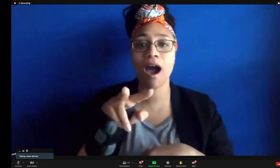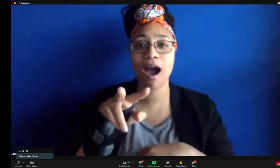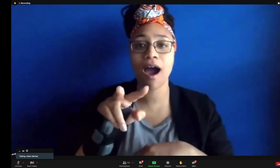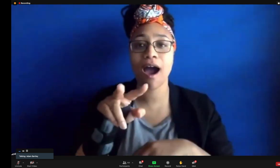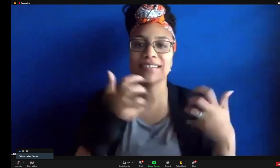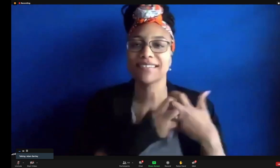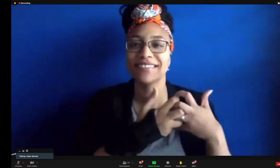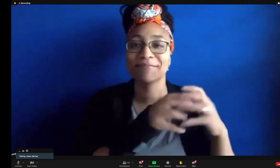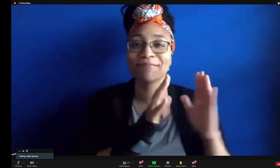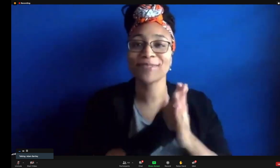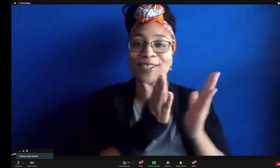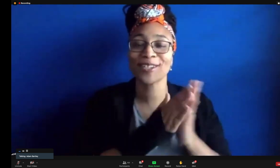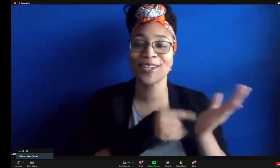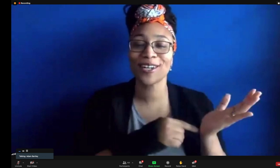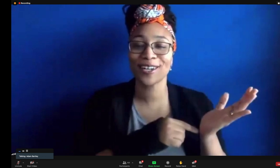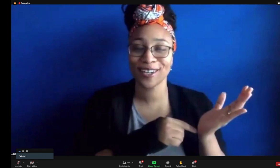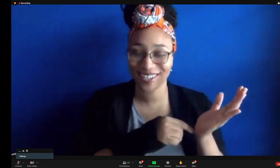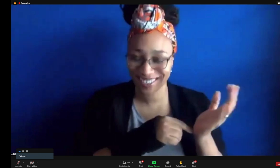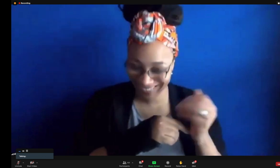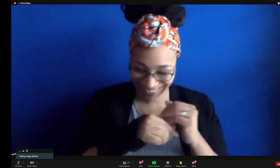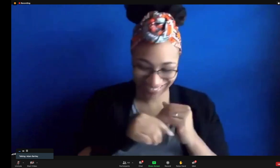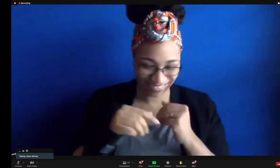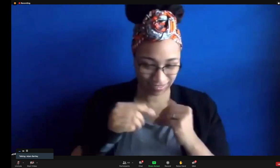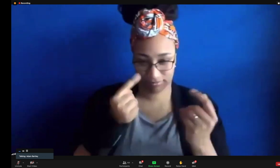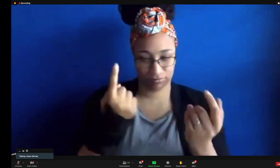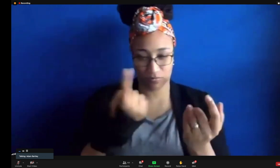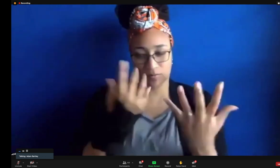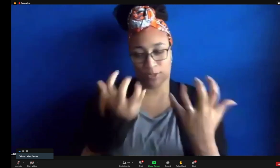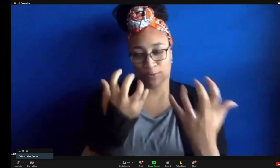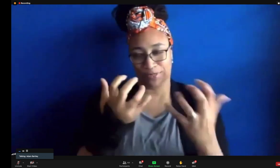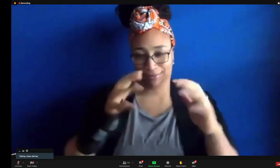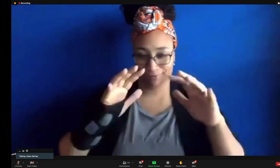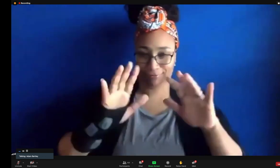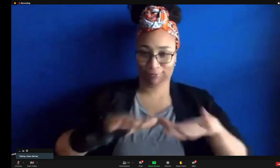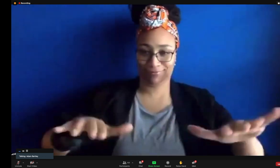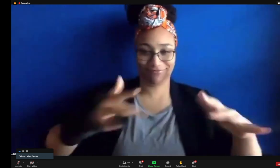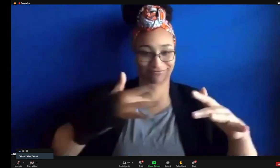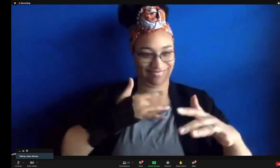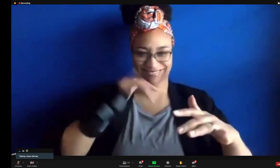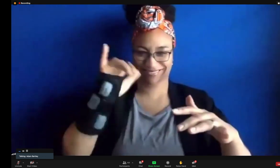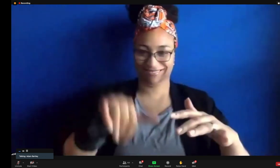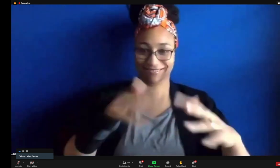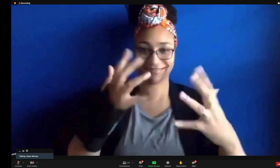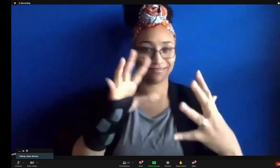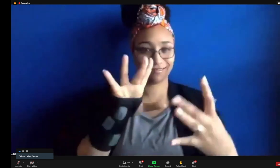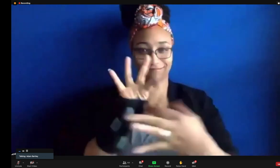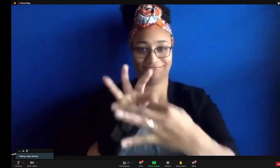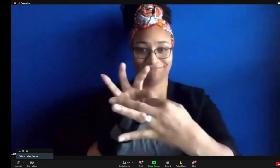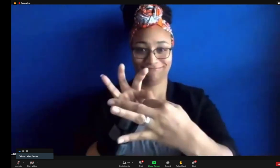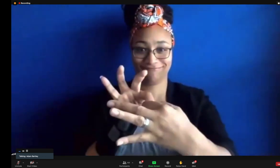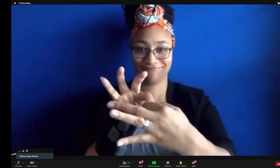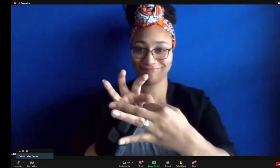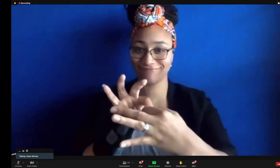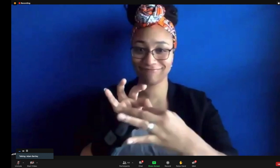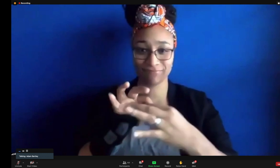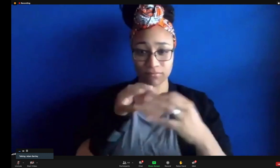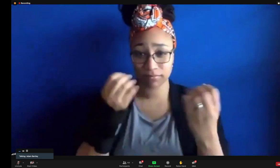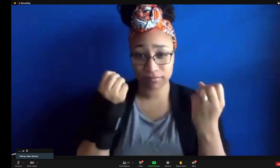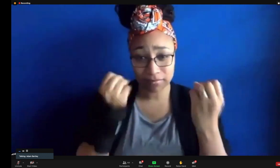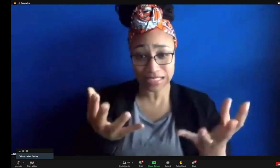so often, you create a mental landscape. I wanted that landscape to be alive on the screen for these deaf students and